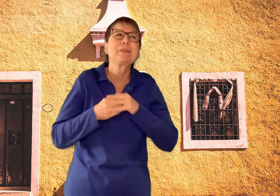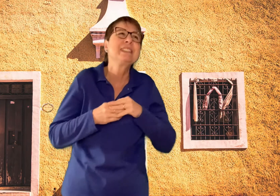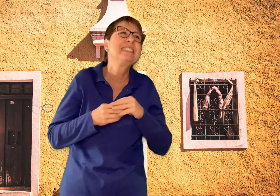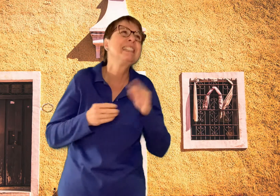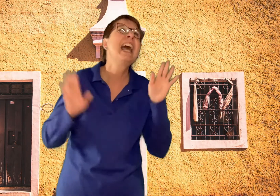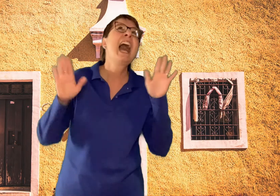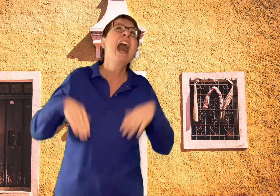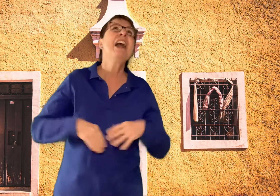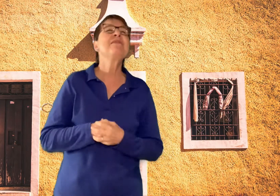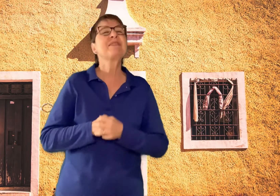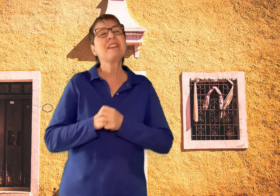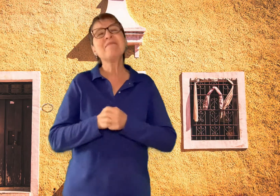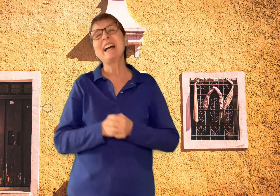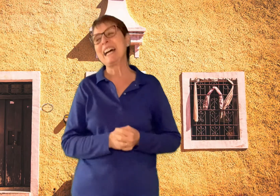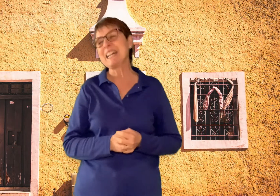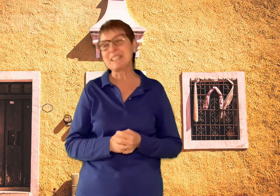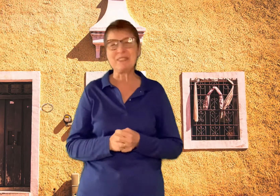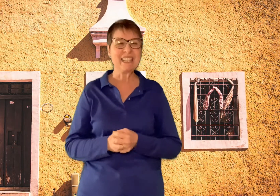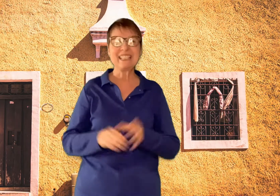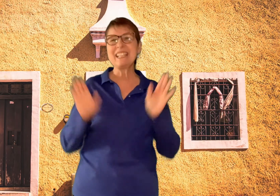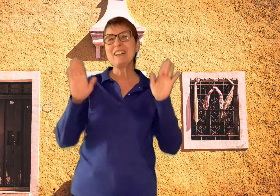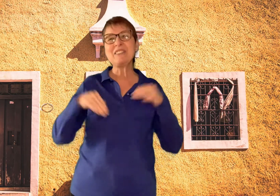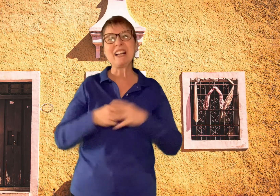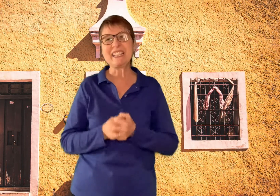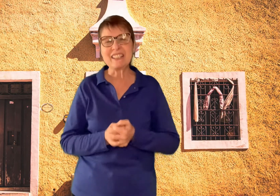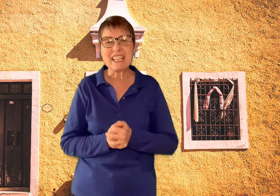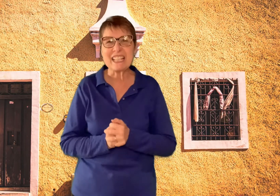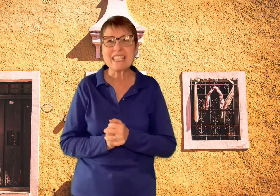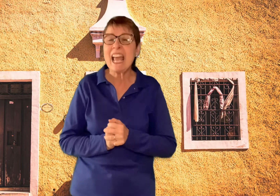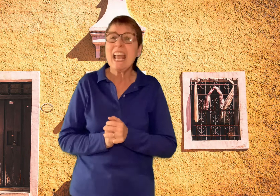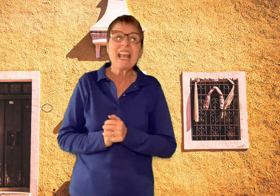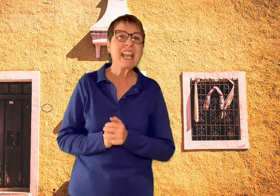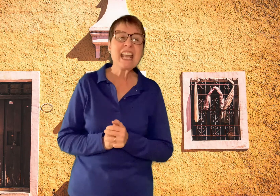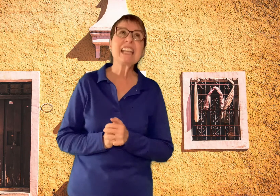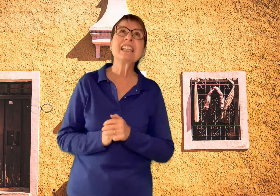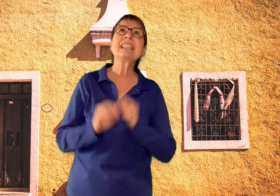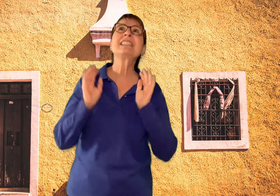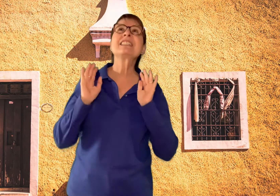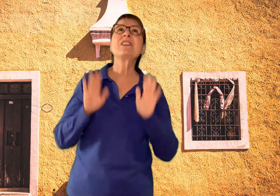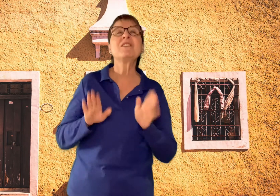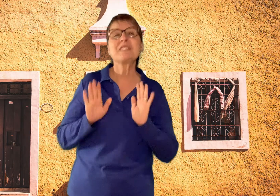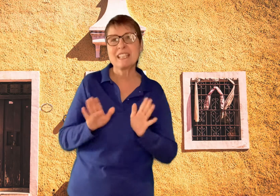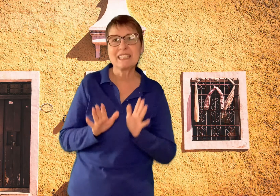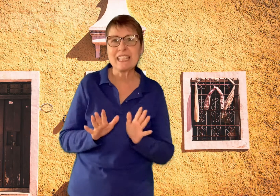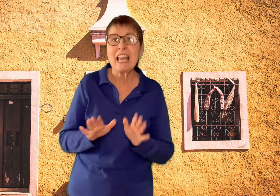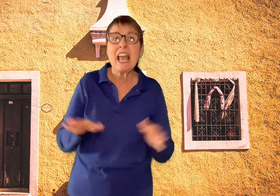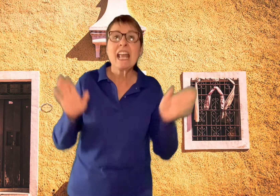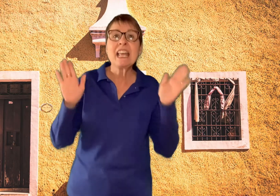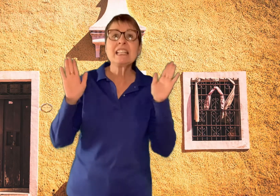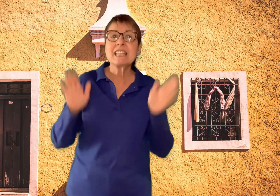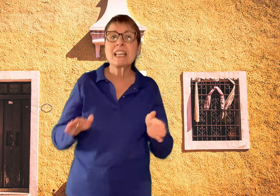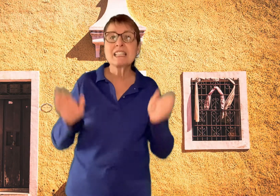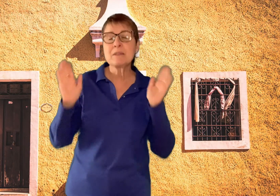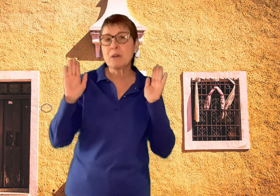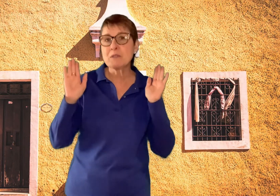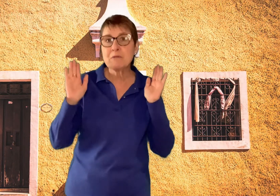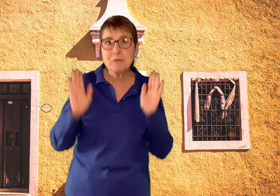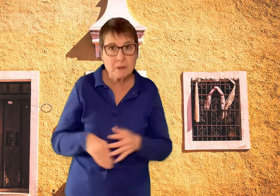my husband. My Oh, my goodness. He is so silly. He says the most foolish